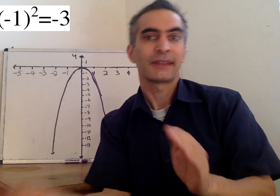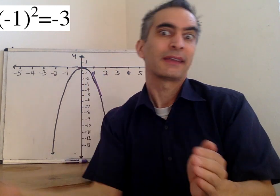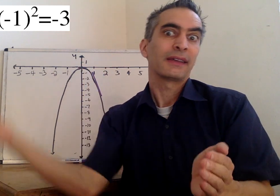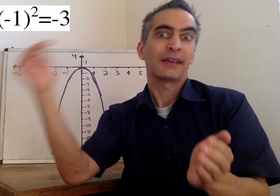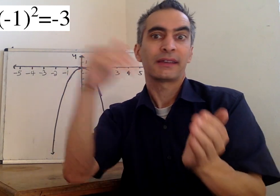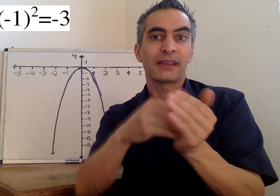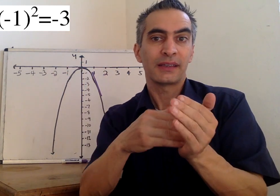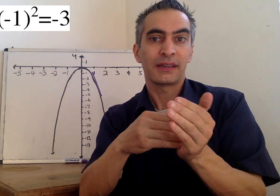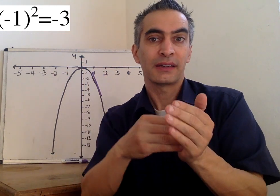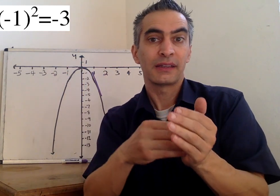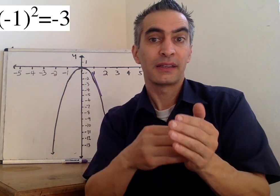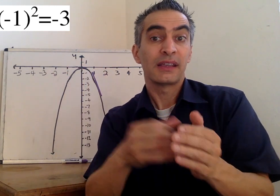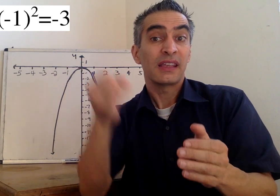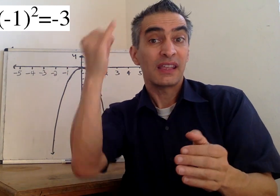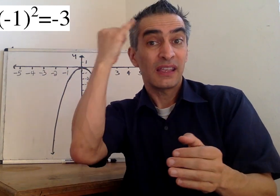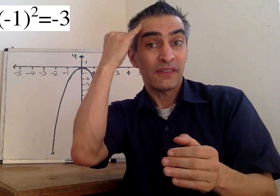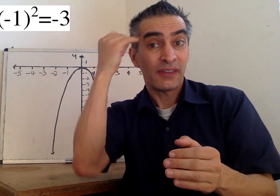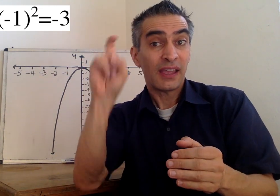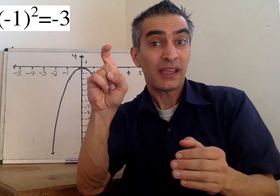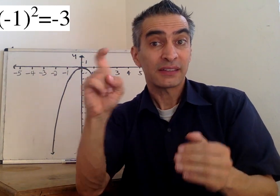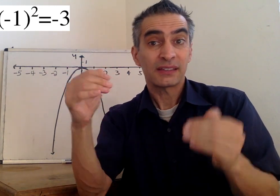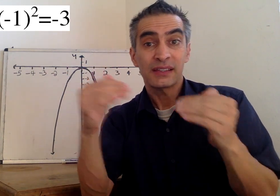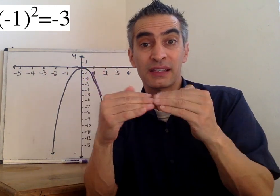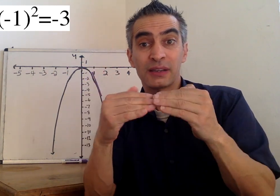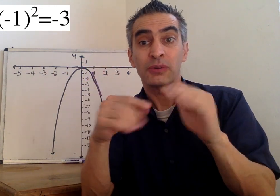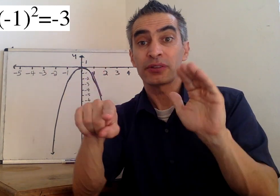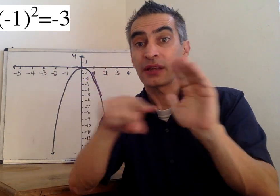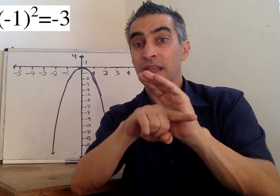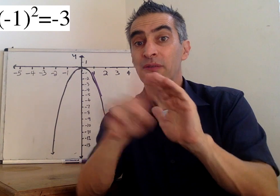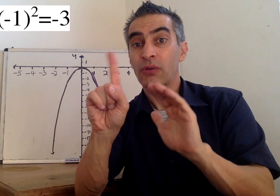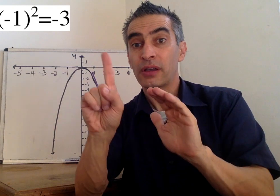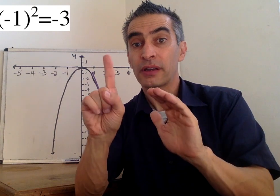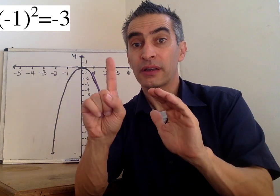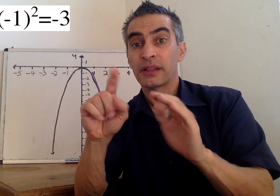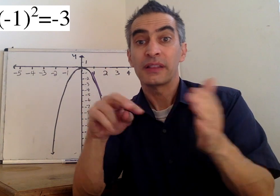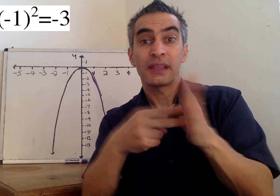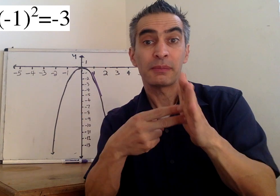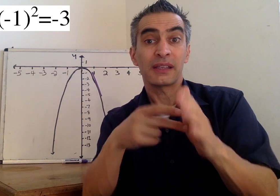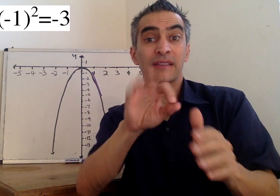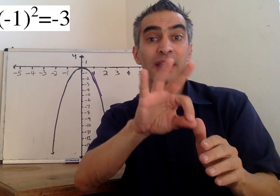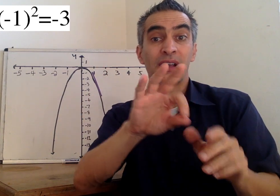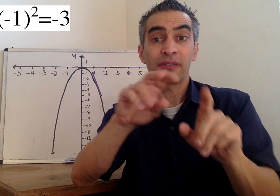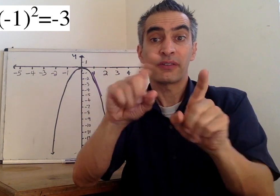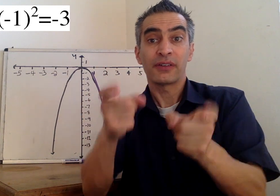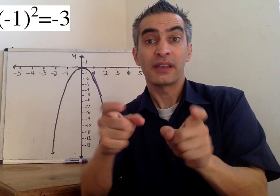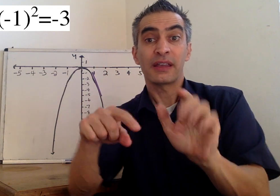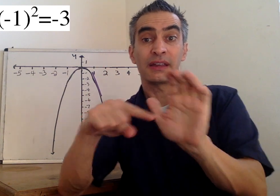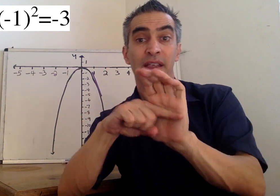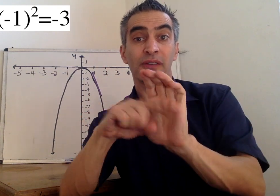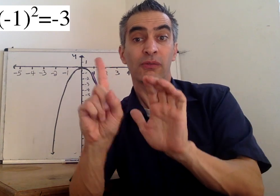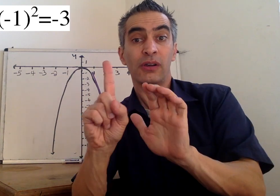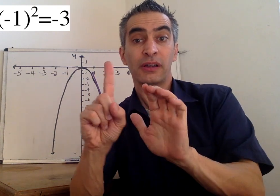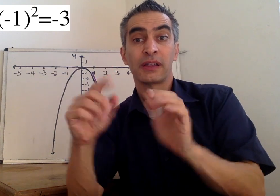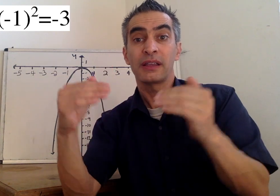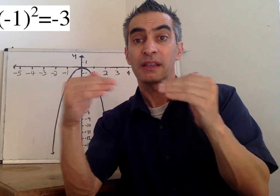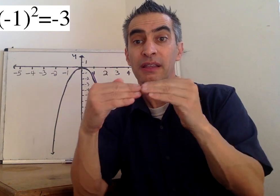Again, if x equals negative 1, that means that f at negative 1